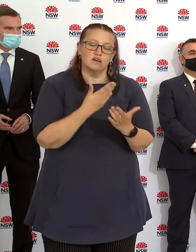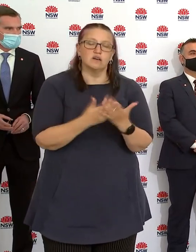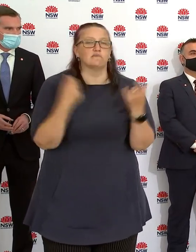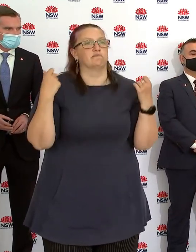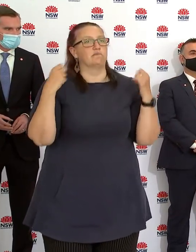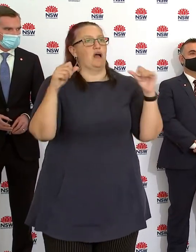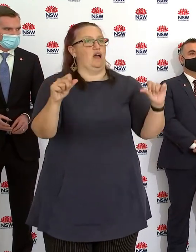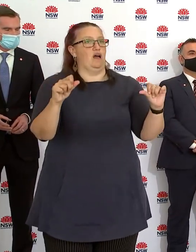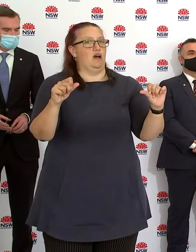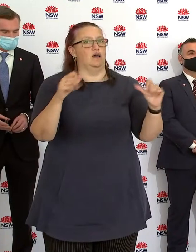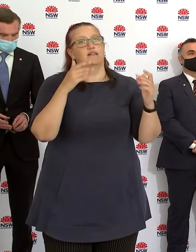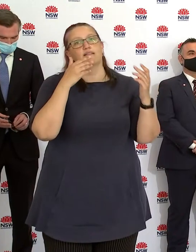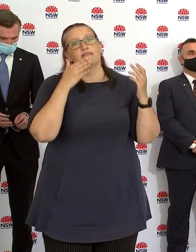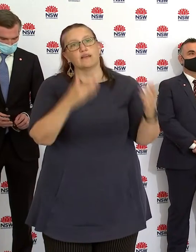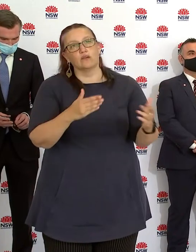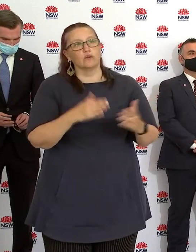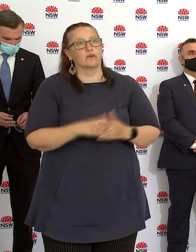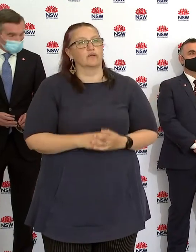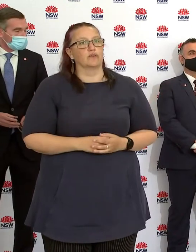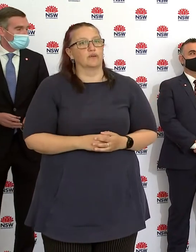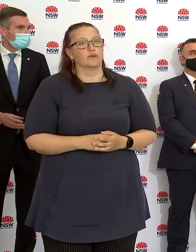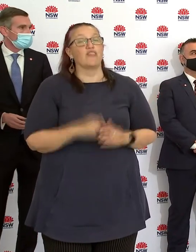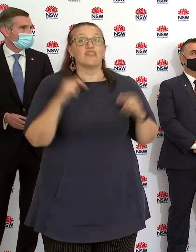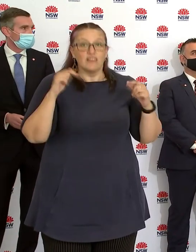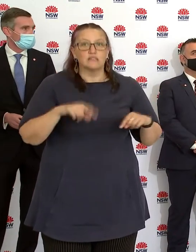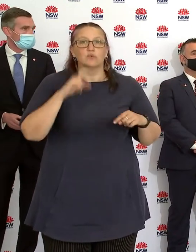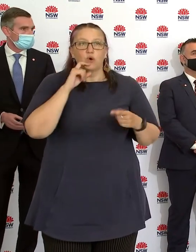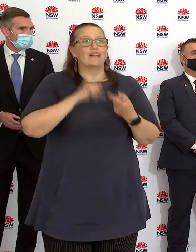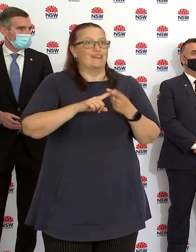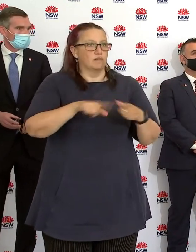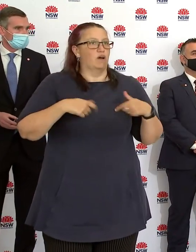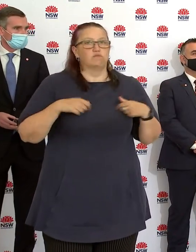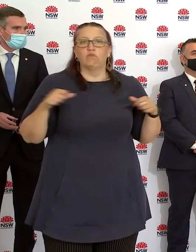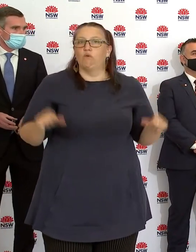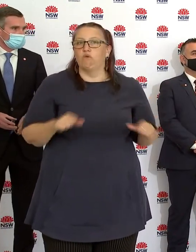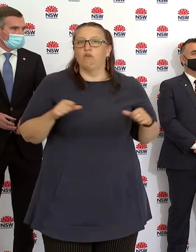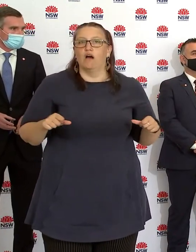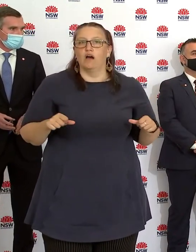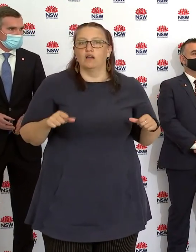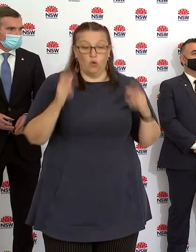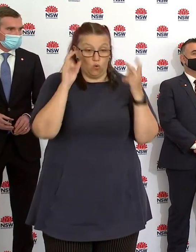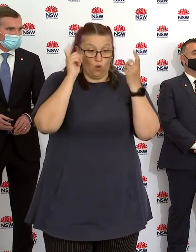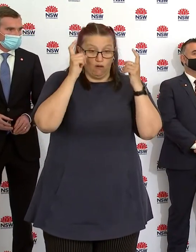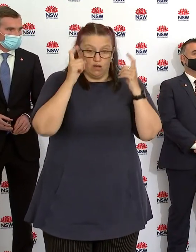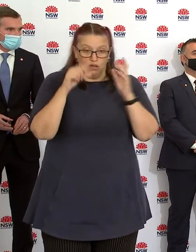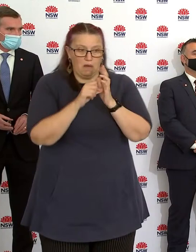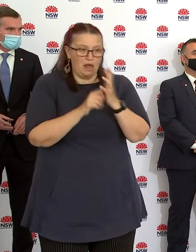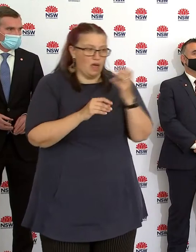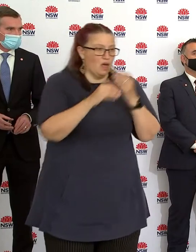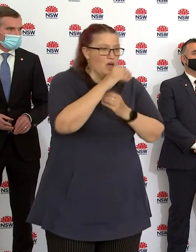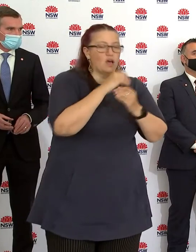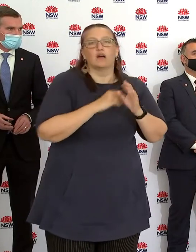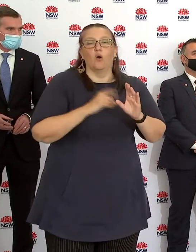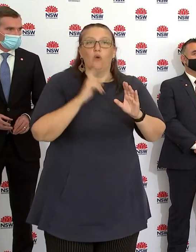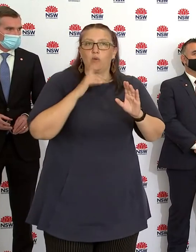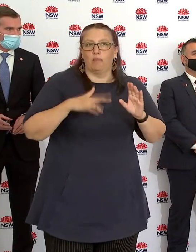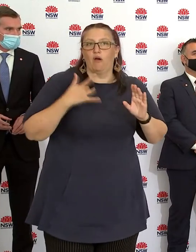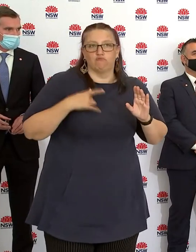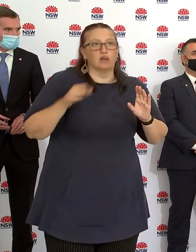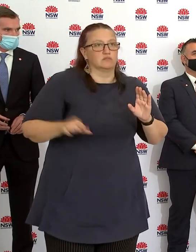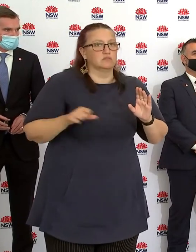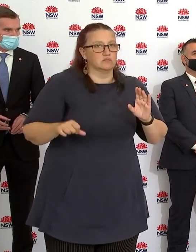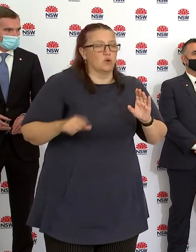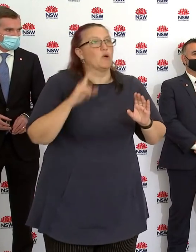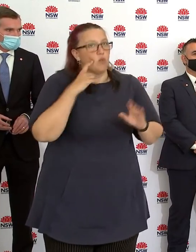And I do say that it will keep us going. People should not feel stressed about their financial position. We certainly do not want